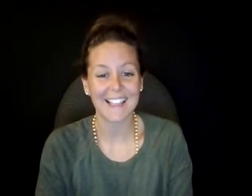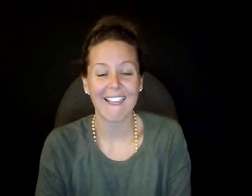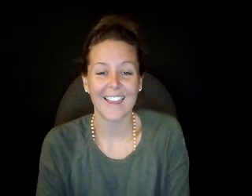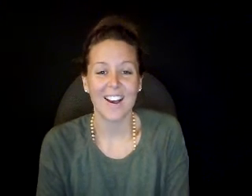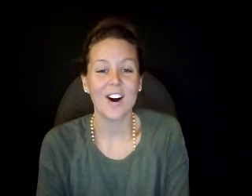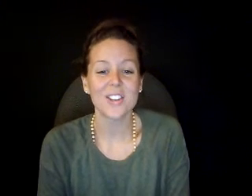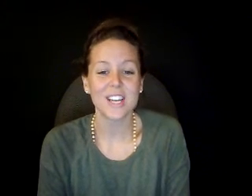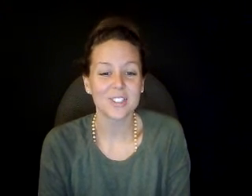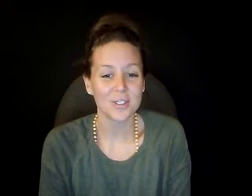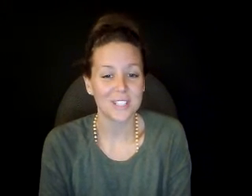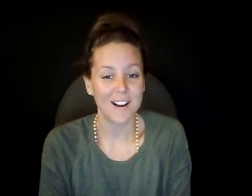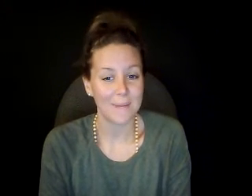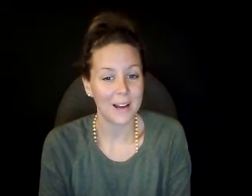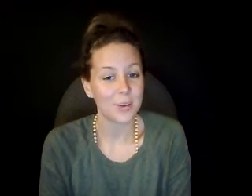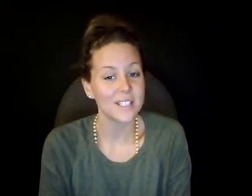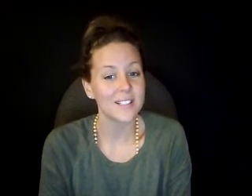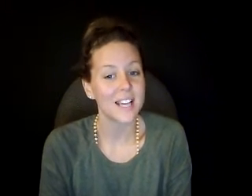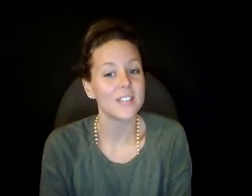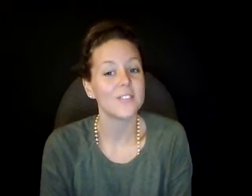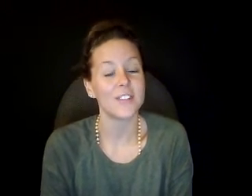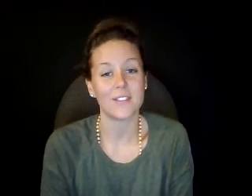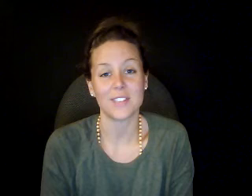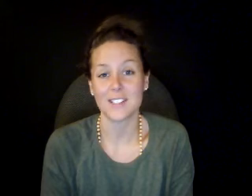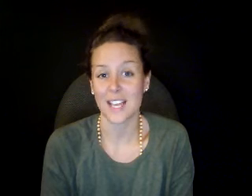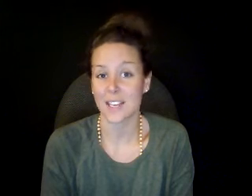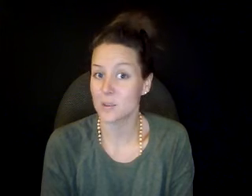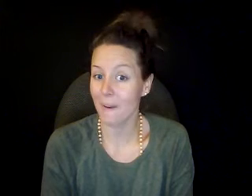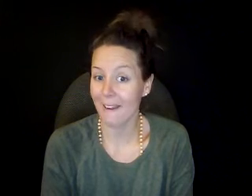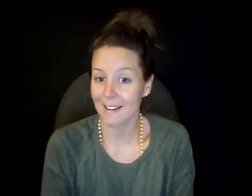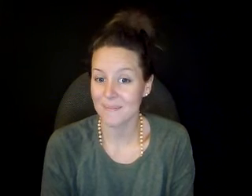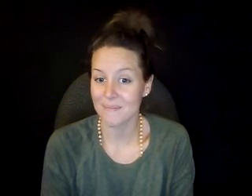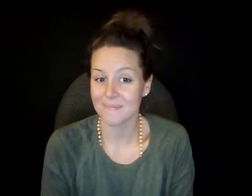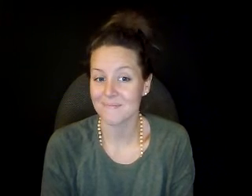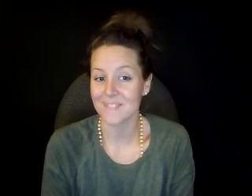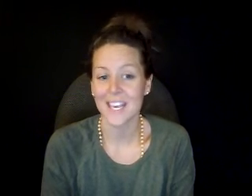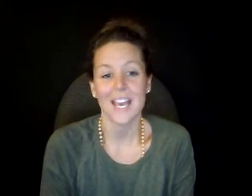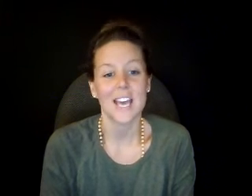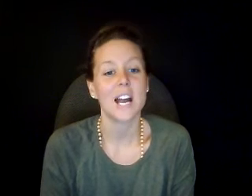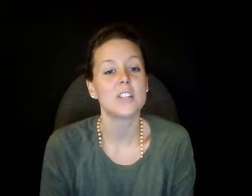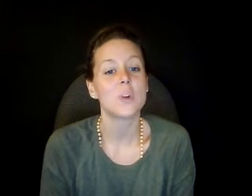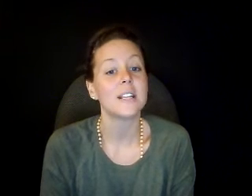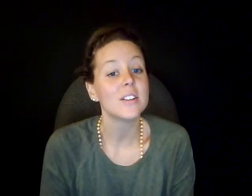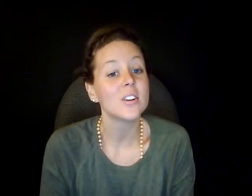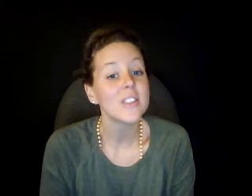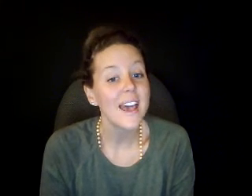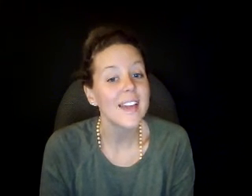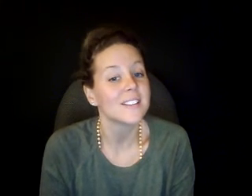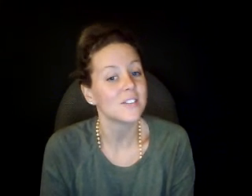All that intruded on my holy sight, forgiveness takes away, and I draw nearer the end of